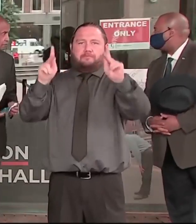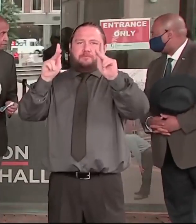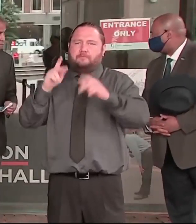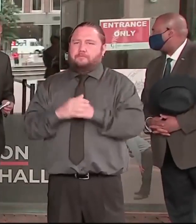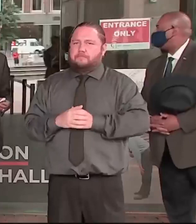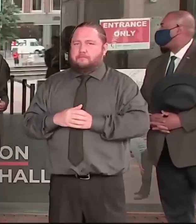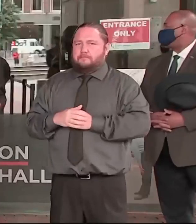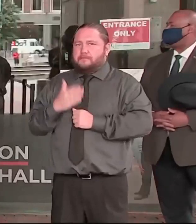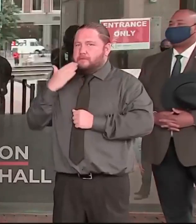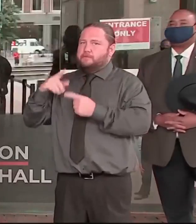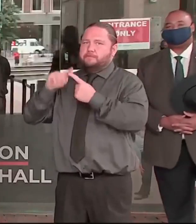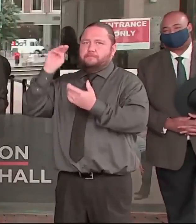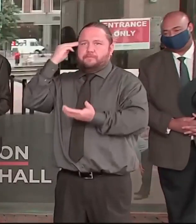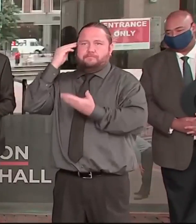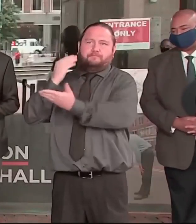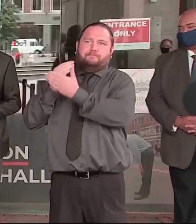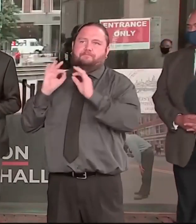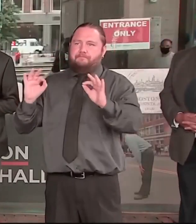Thank you, sir.